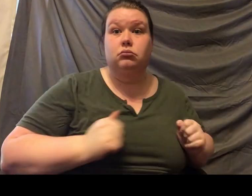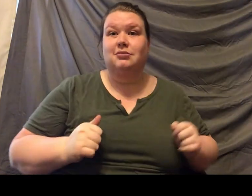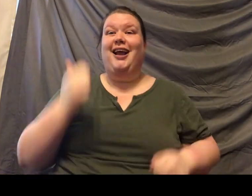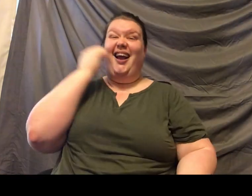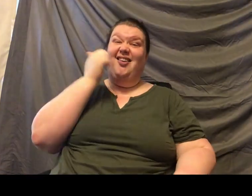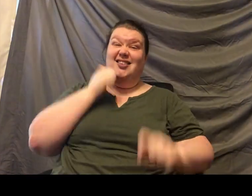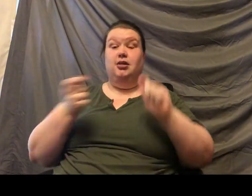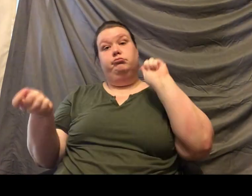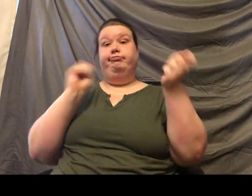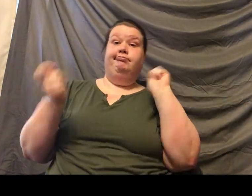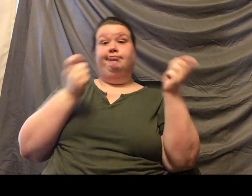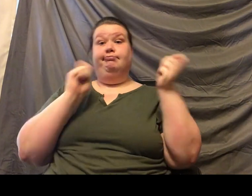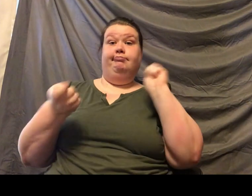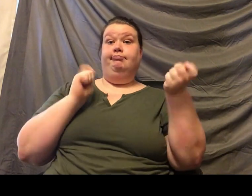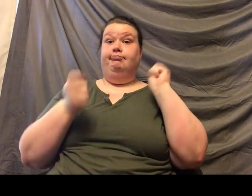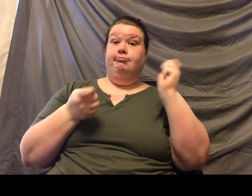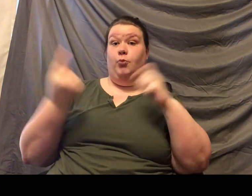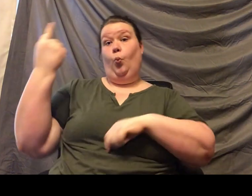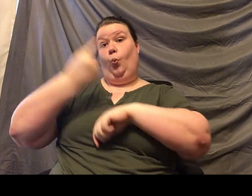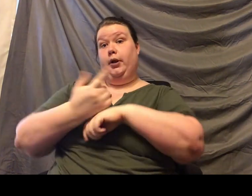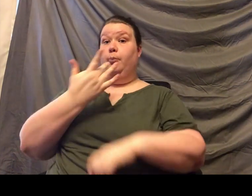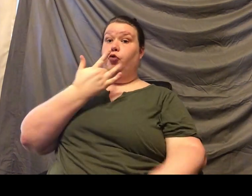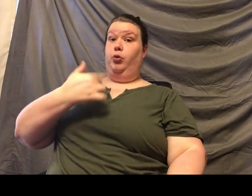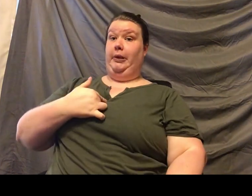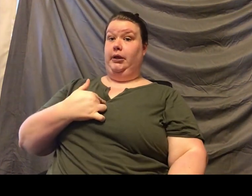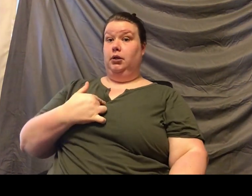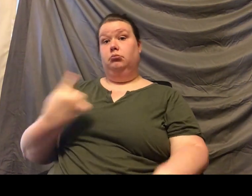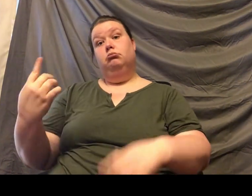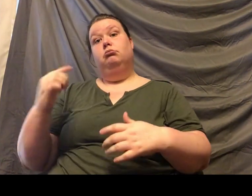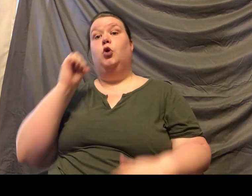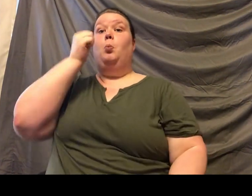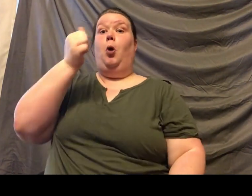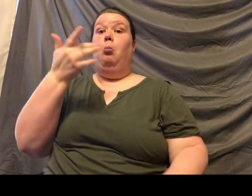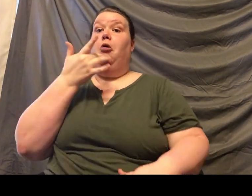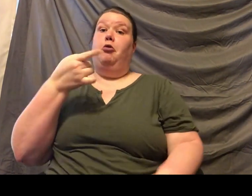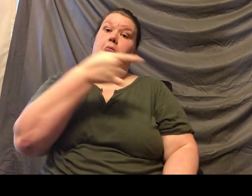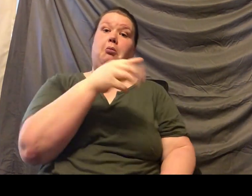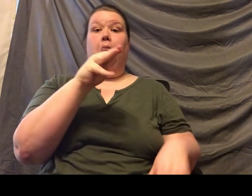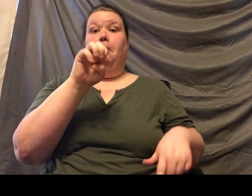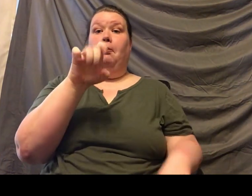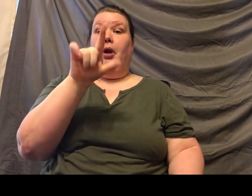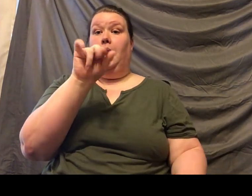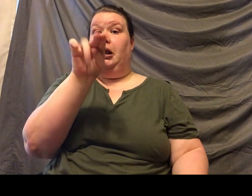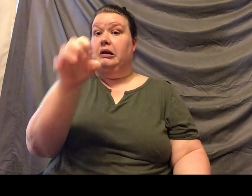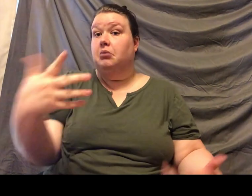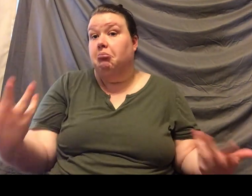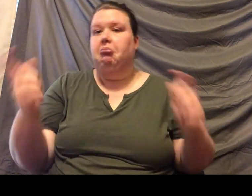me. One day he might like Melanie. Most days he likes all of us, though. So, there are about six of us that do get to take care of him, and we are very excited about that.